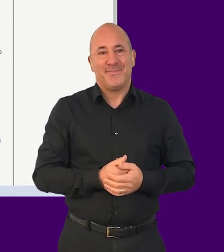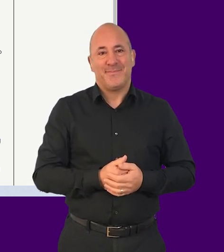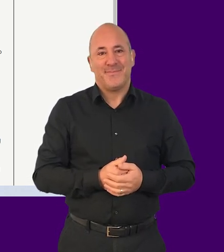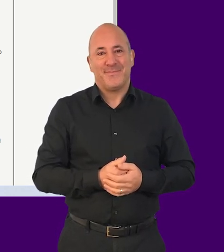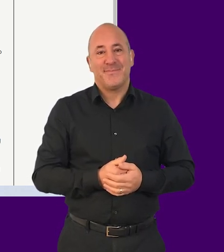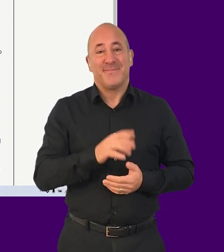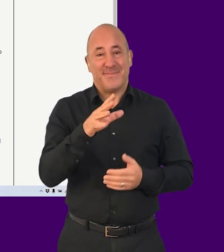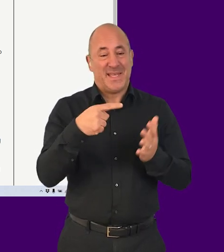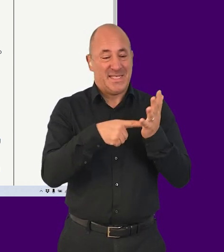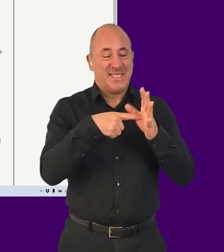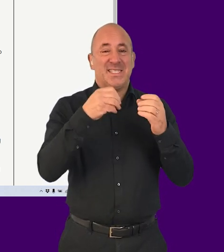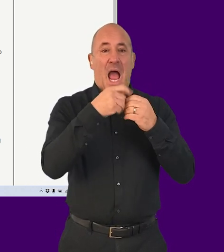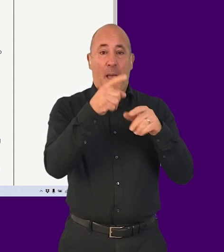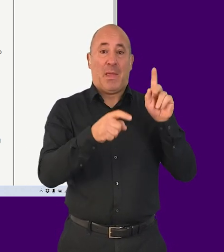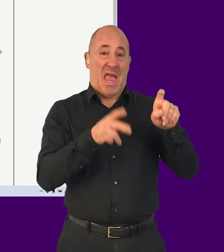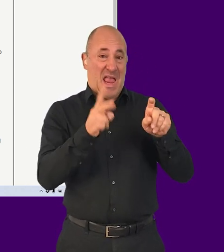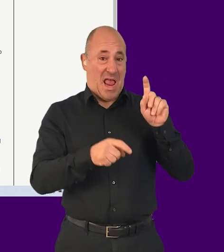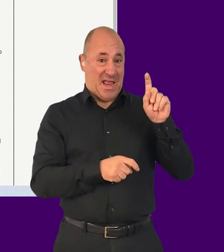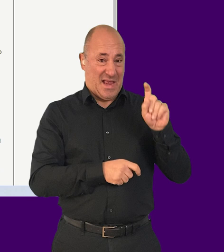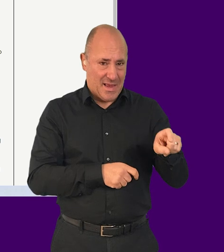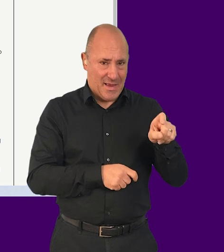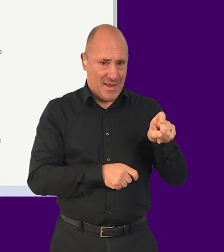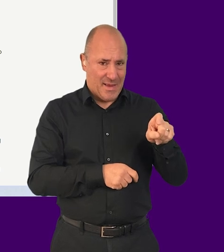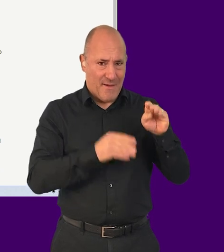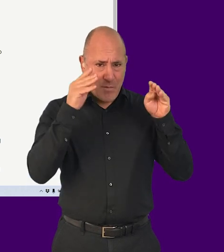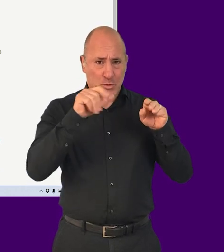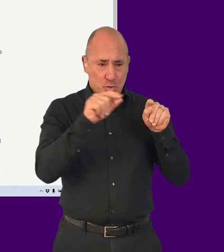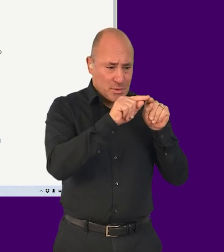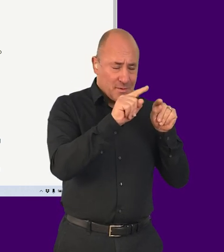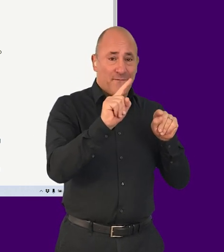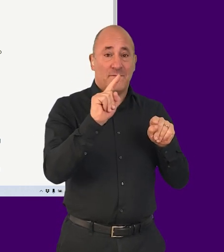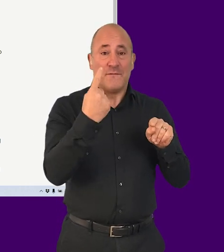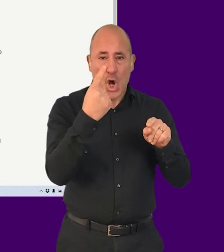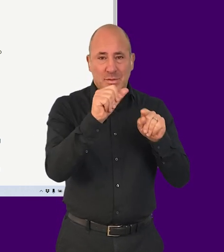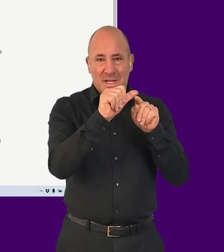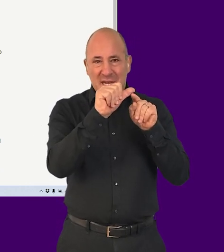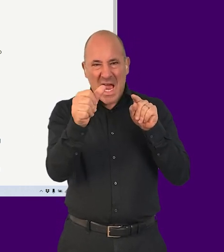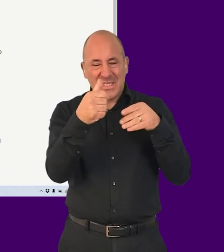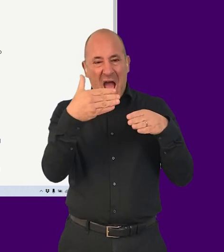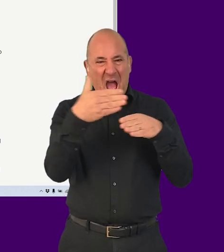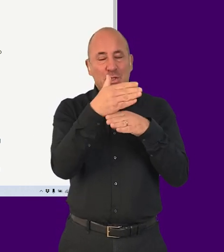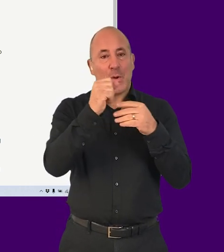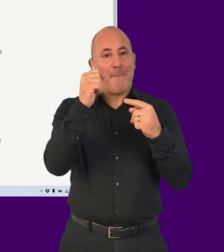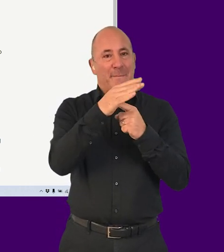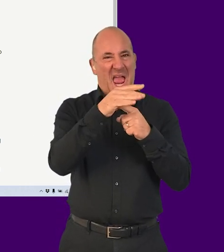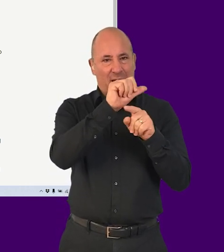Now, if you press the Tab key again, focus should move to the first actionable item in the main content.